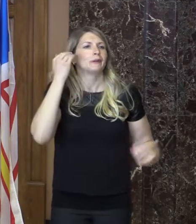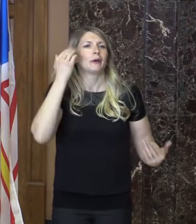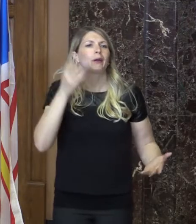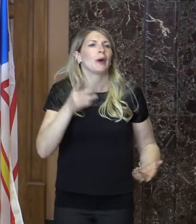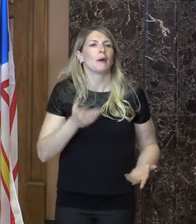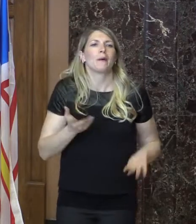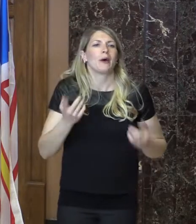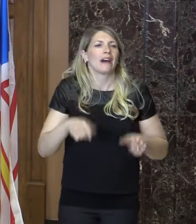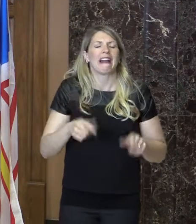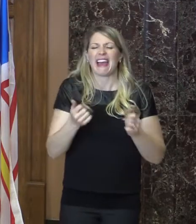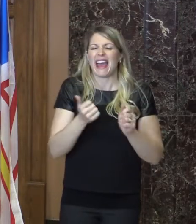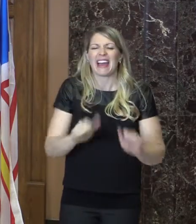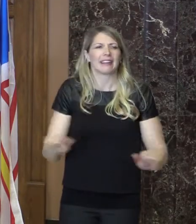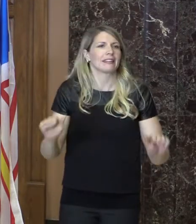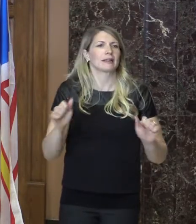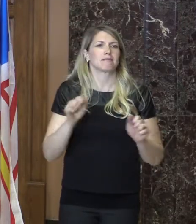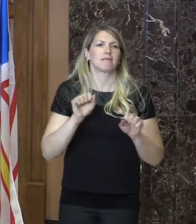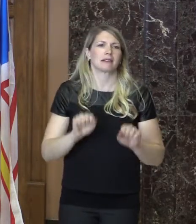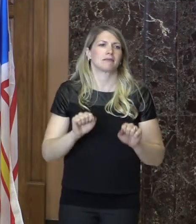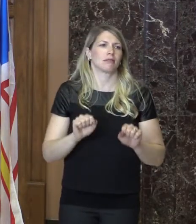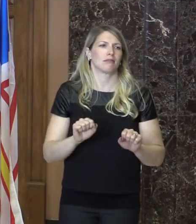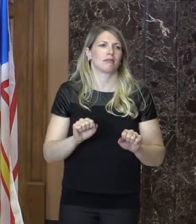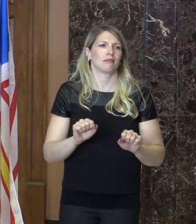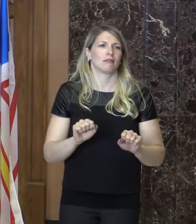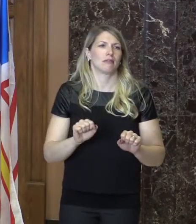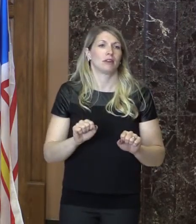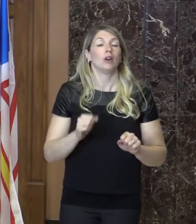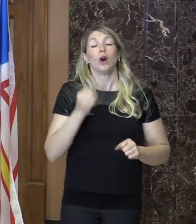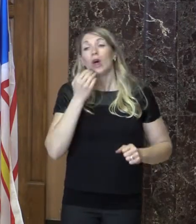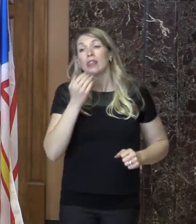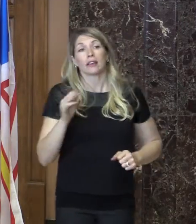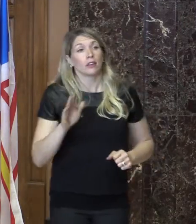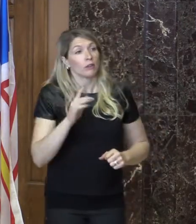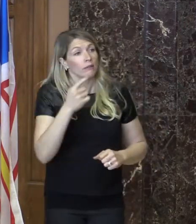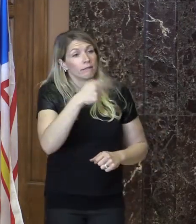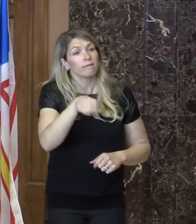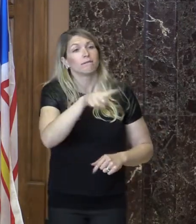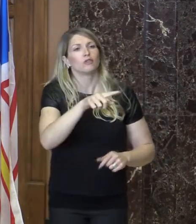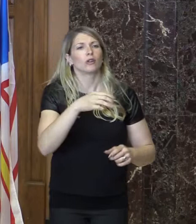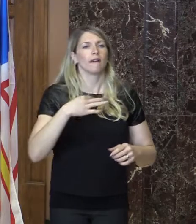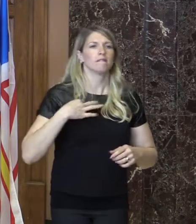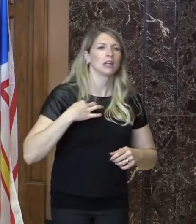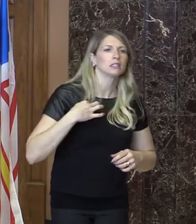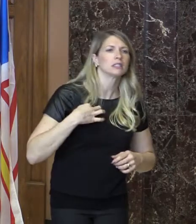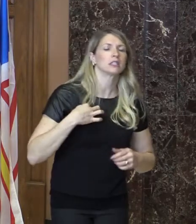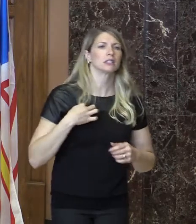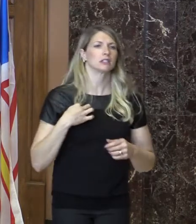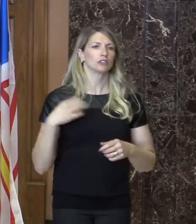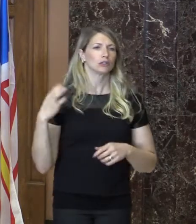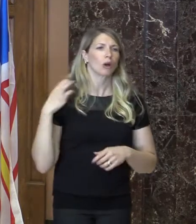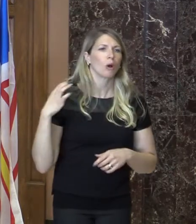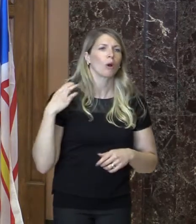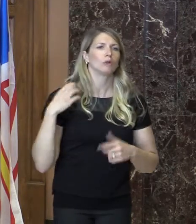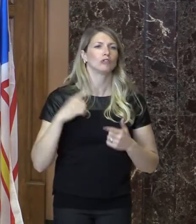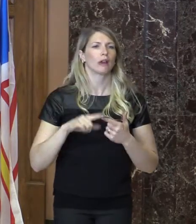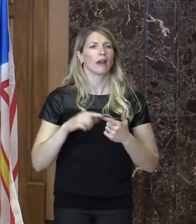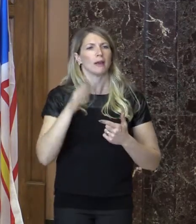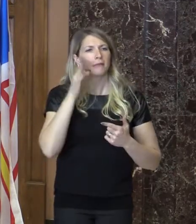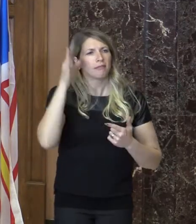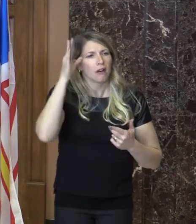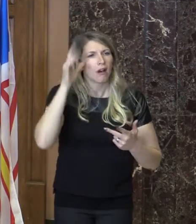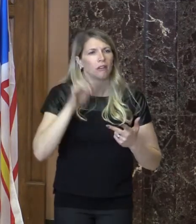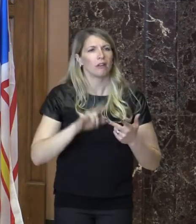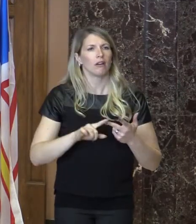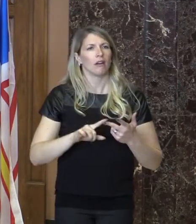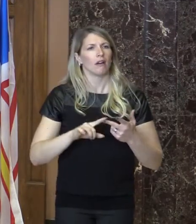special thank you to all of you who are volunteers or coaches, the parents and the family members, who as a